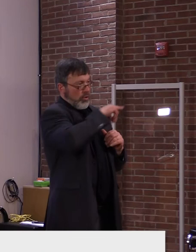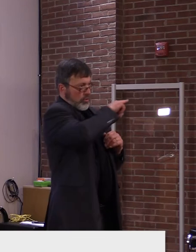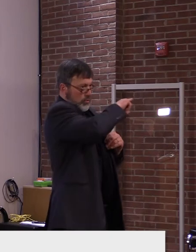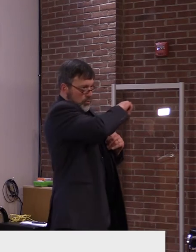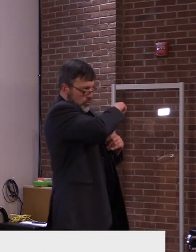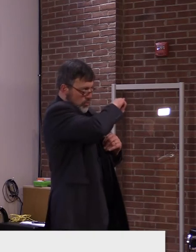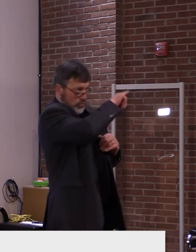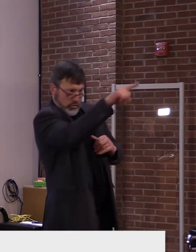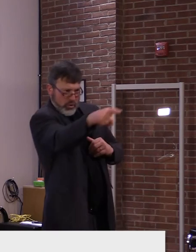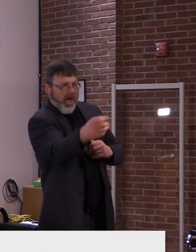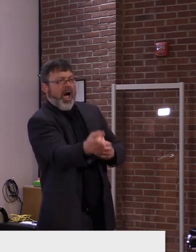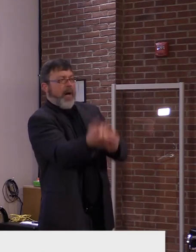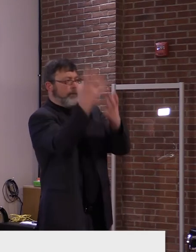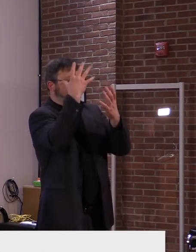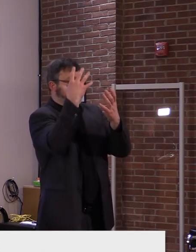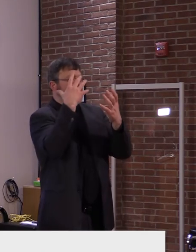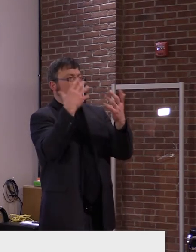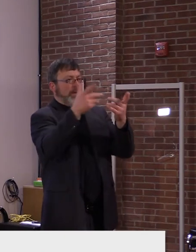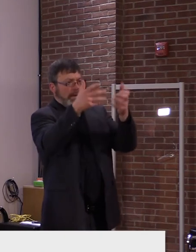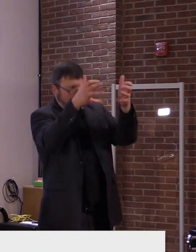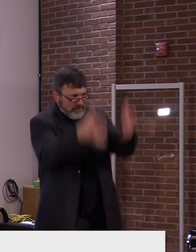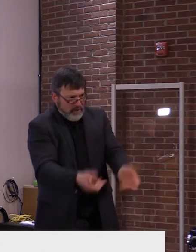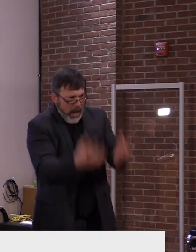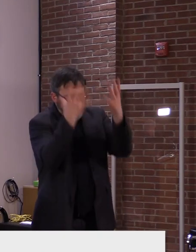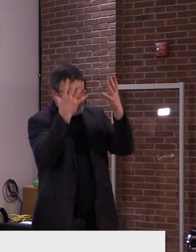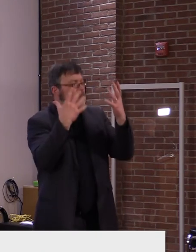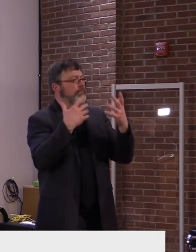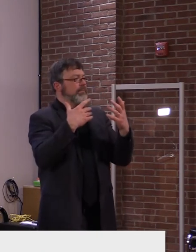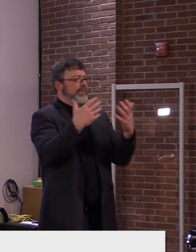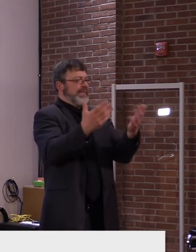in, in what size and how we coordinate all this.